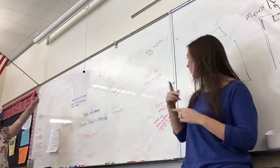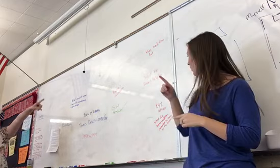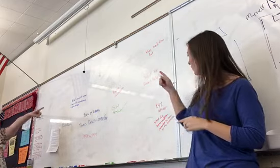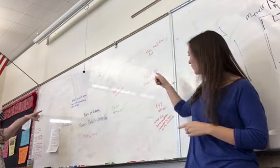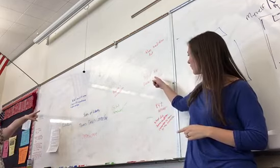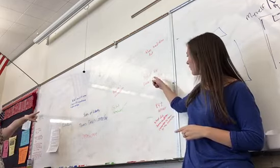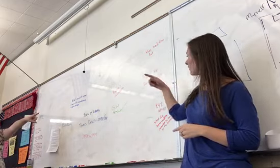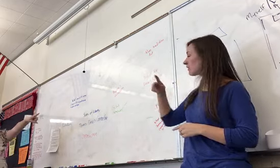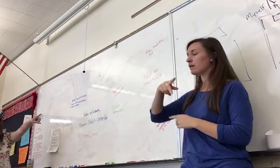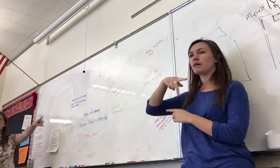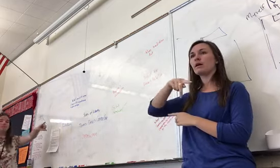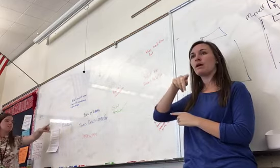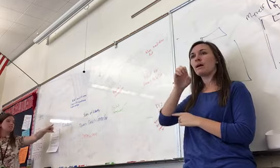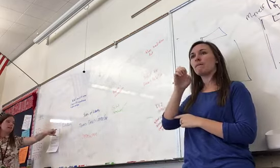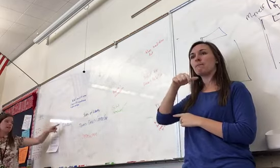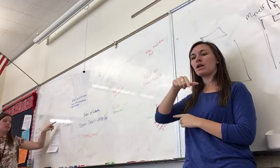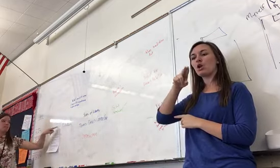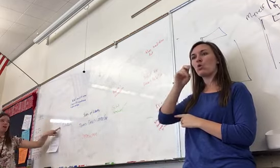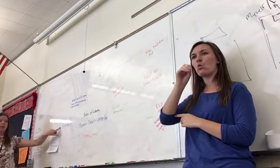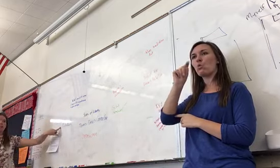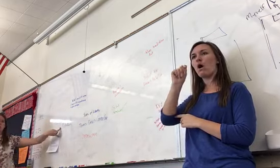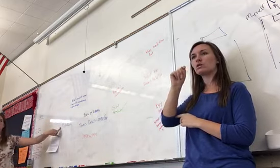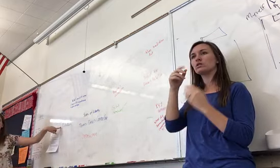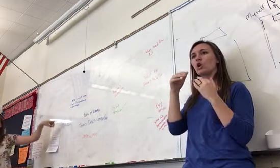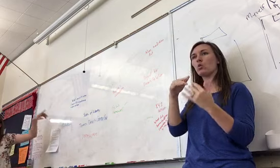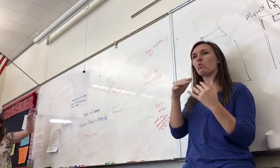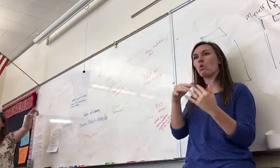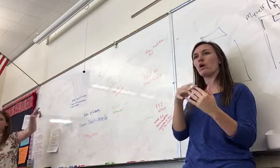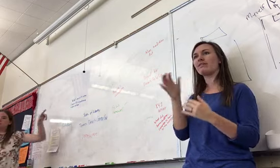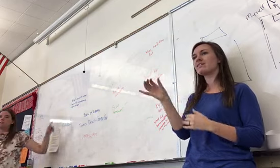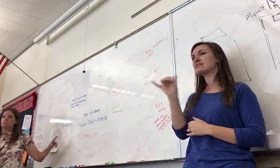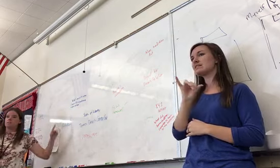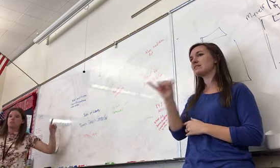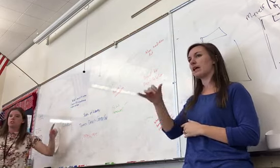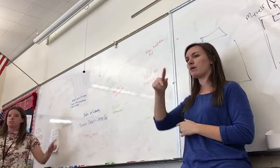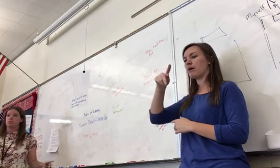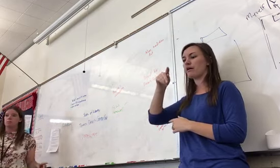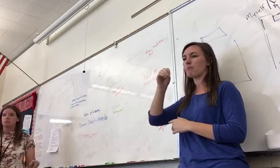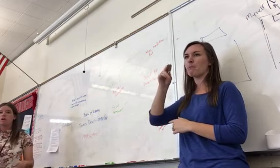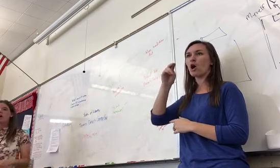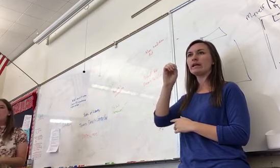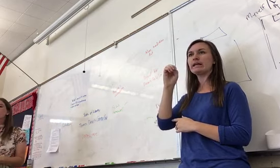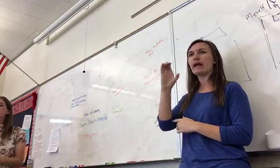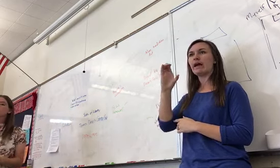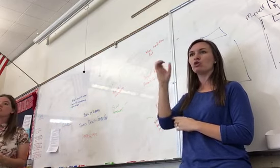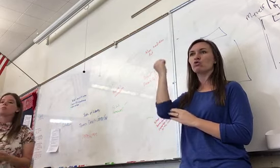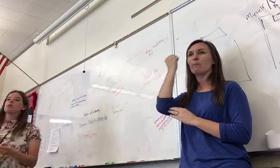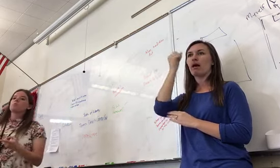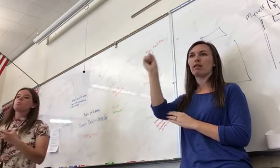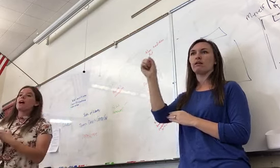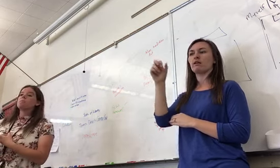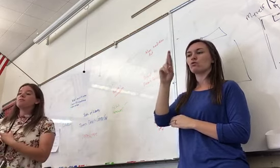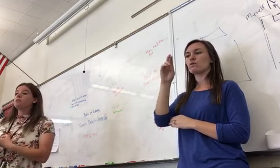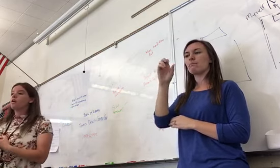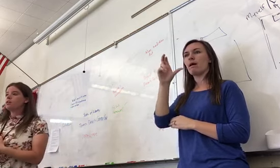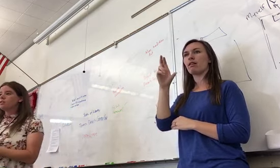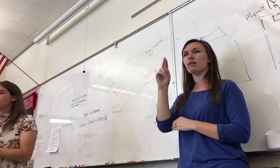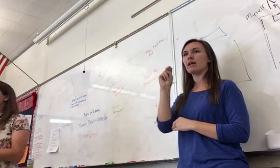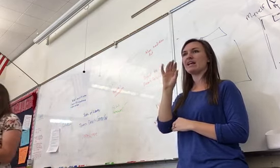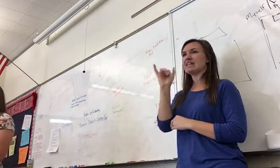the Pequot War is the same as Pontian's Rebellion. These are actually two of the similar terms. This is going to be right before the